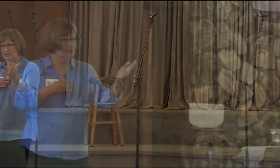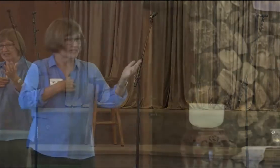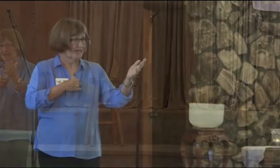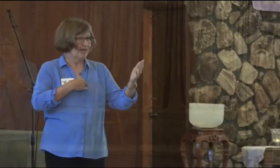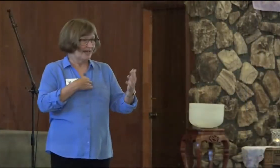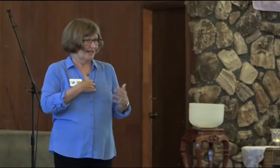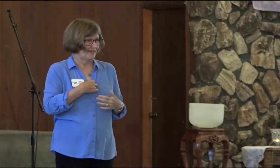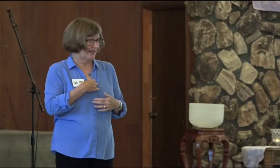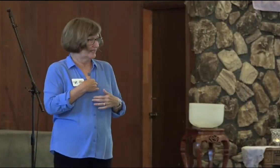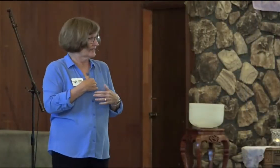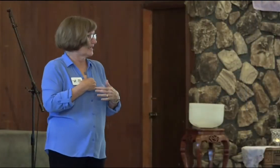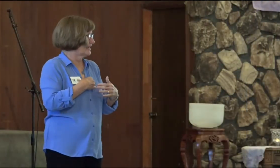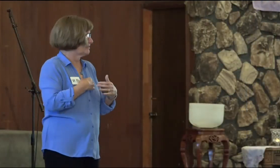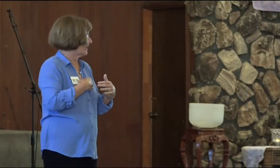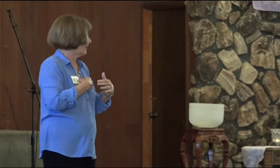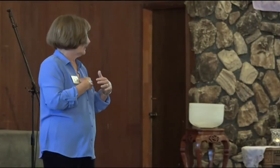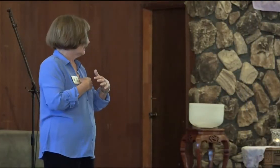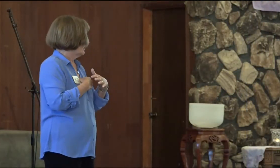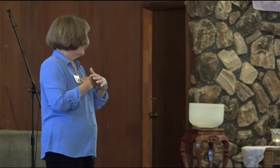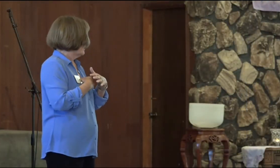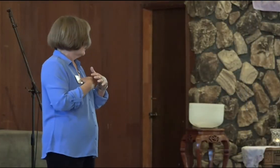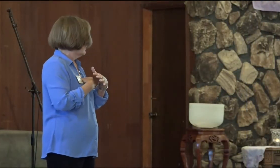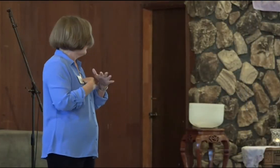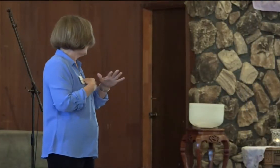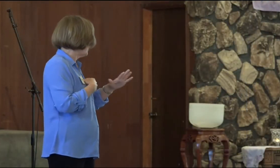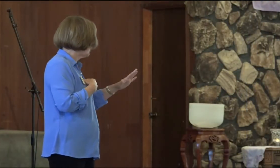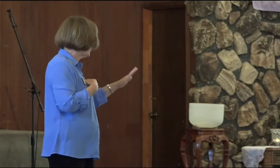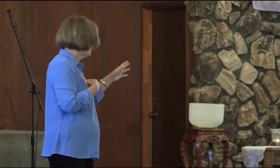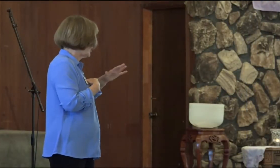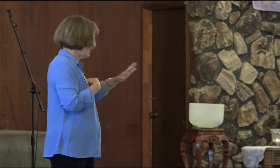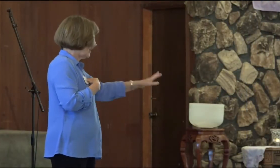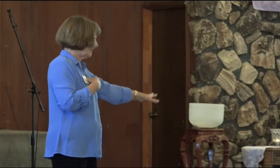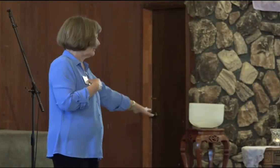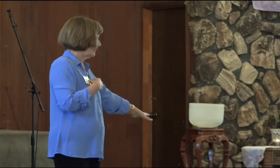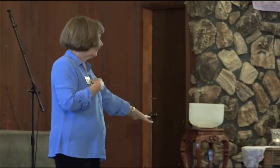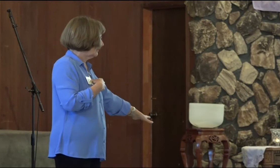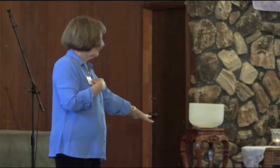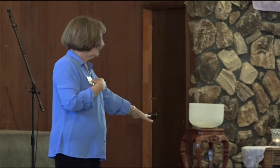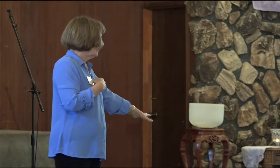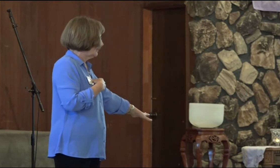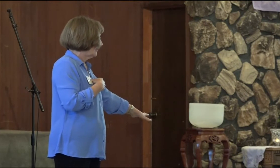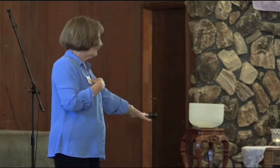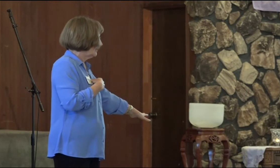are is energy. I had that inside of me for years, since a child.